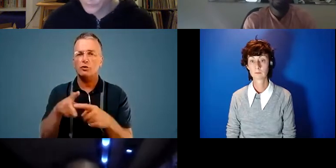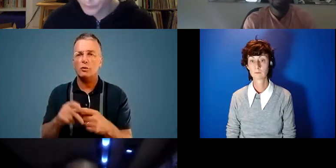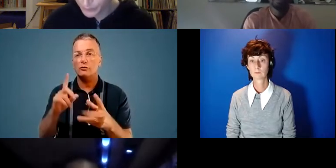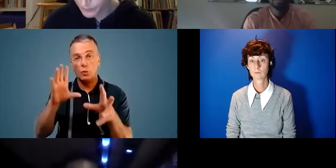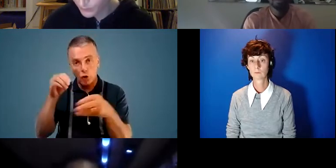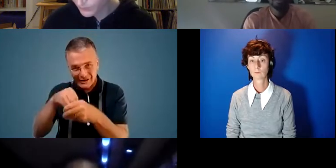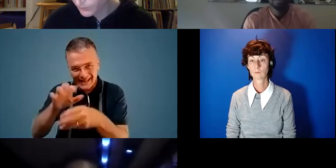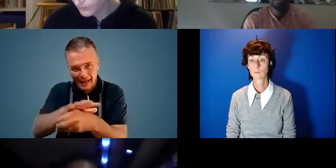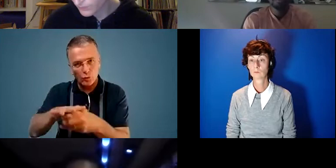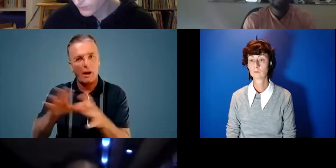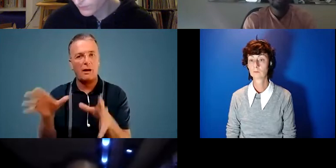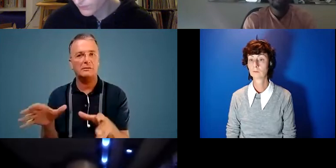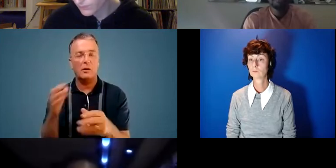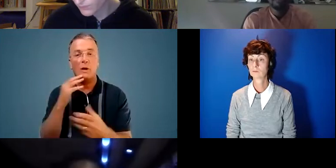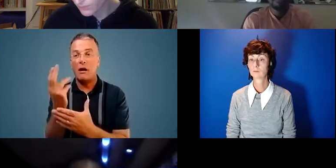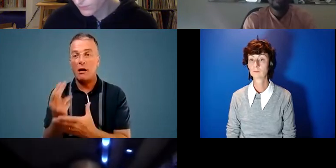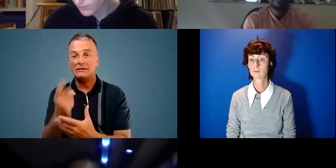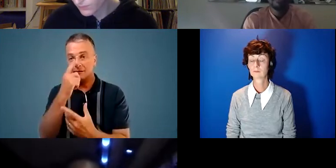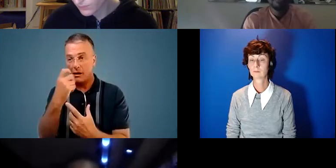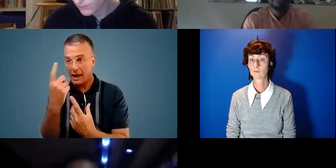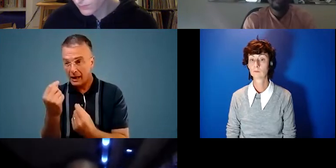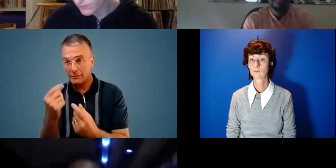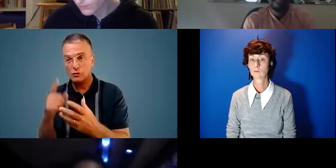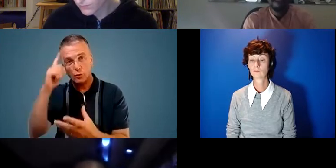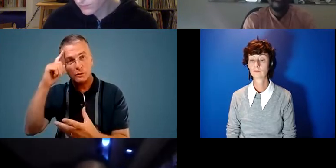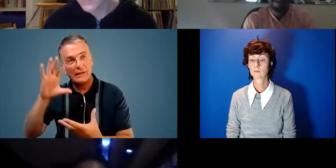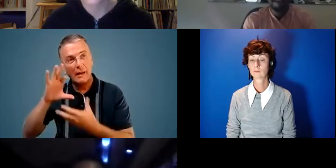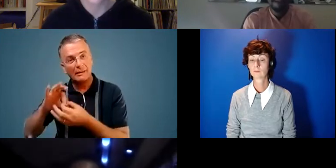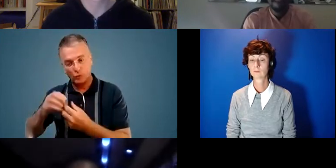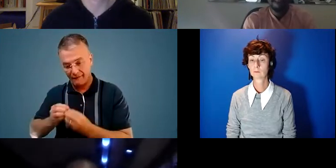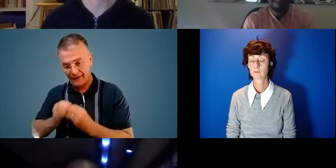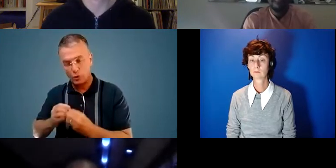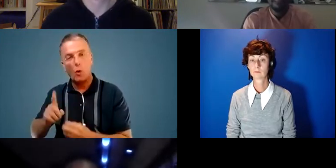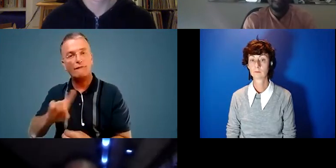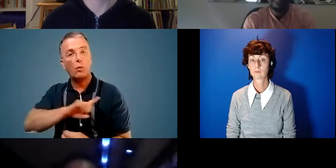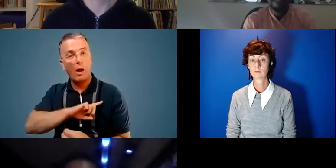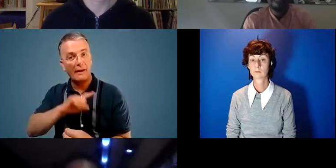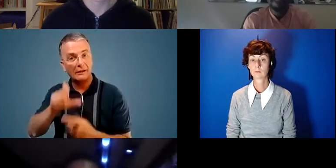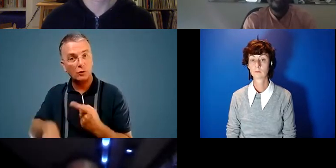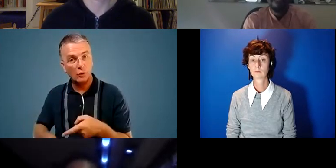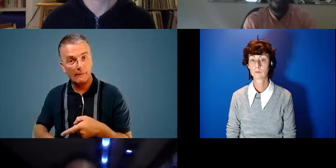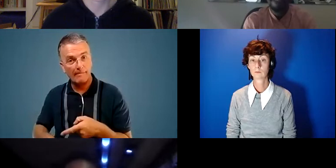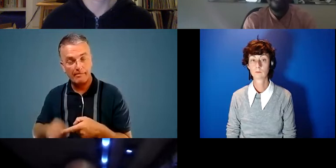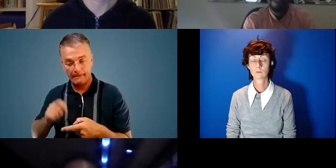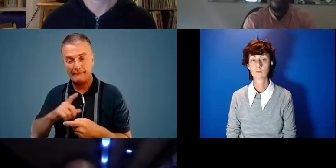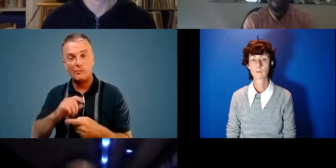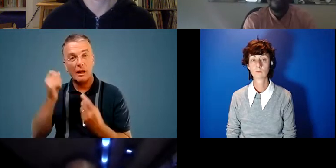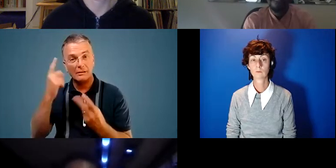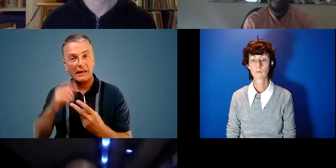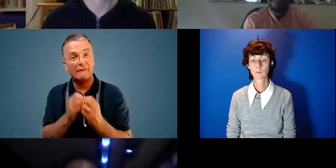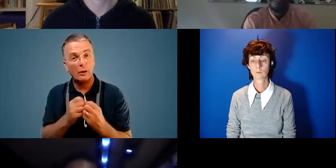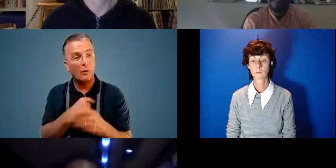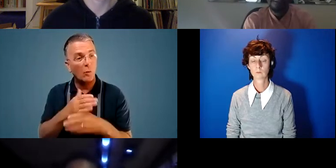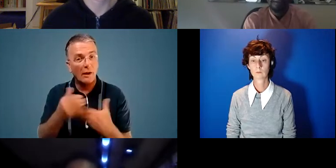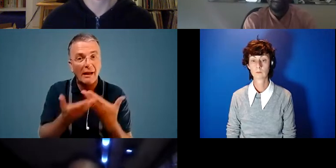When artists are able to tap into the value of the why of what they do, and understand the value of the work they give to